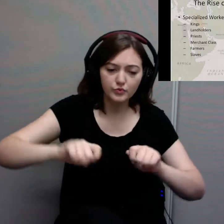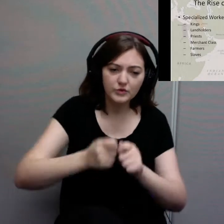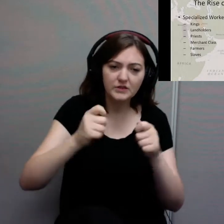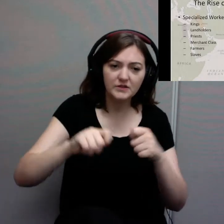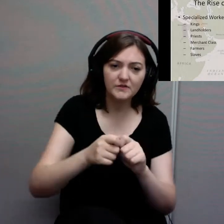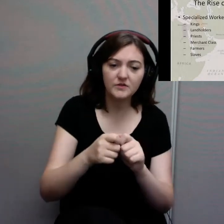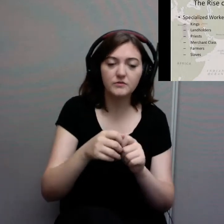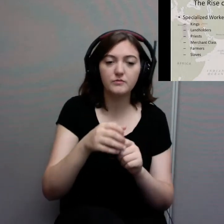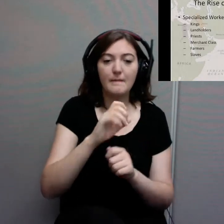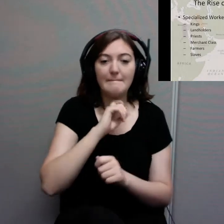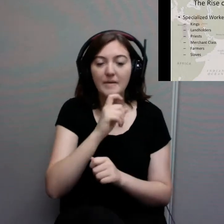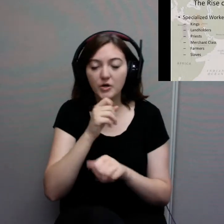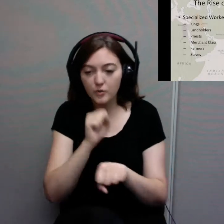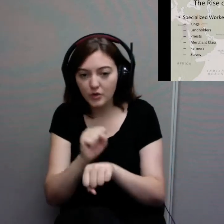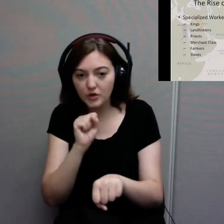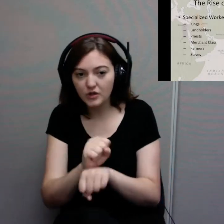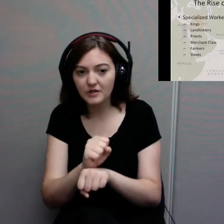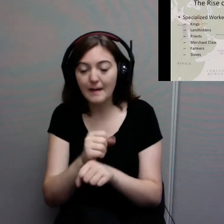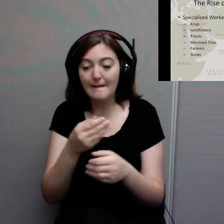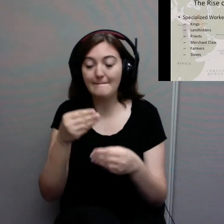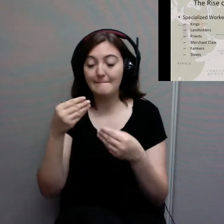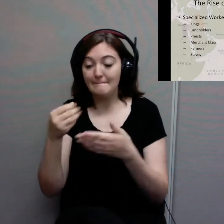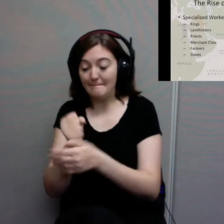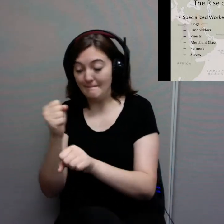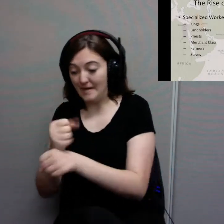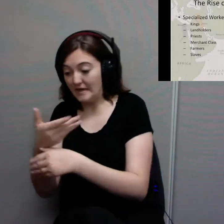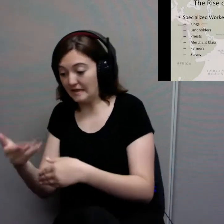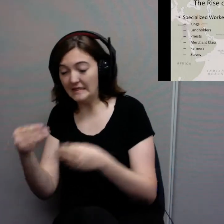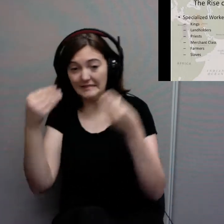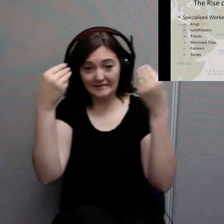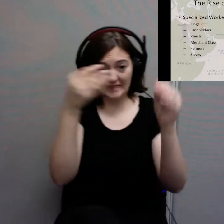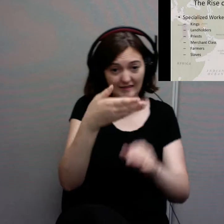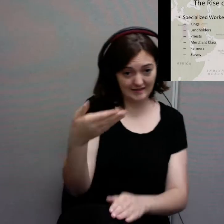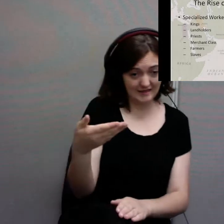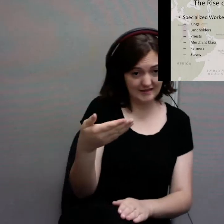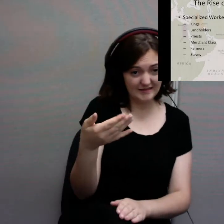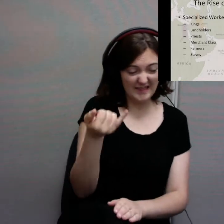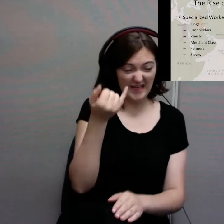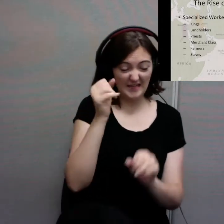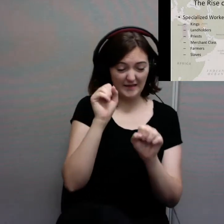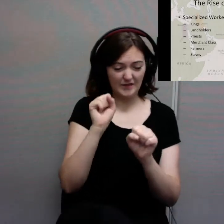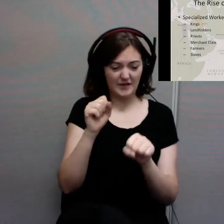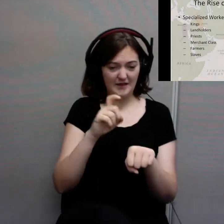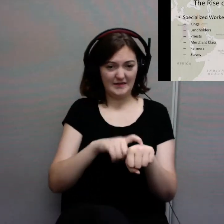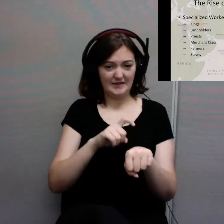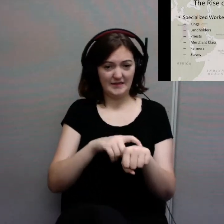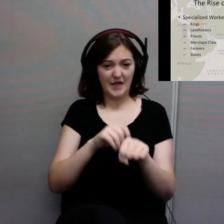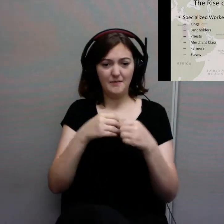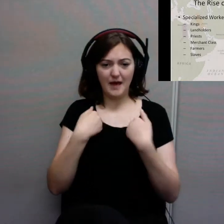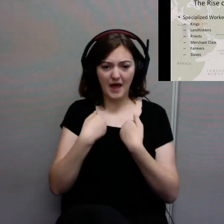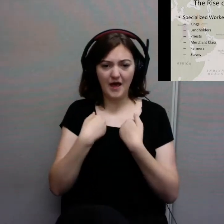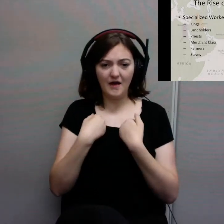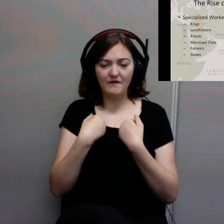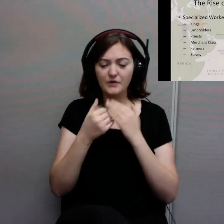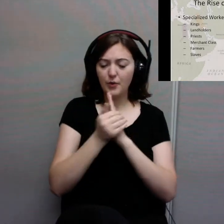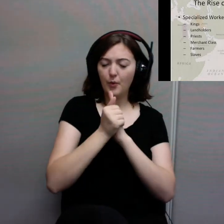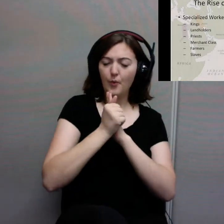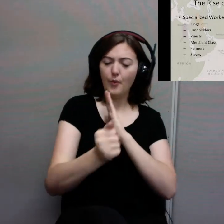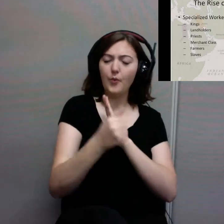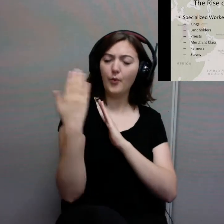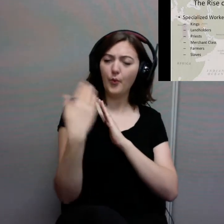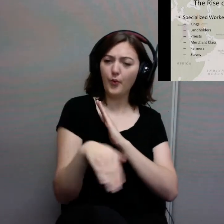And when you have time to master those crafts, you have specialization.